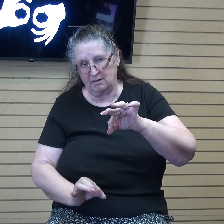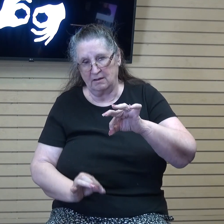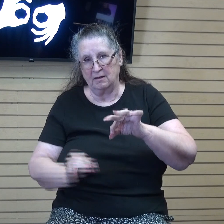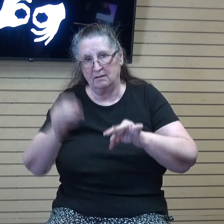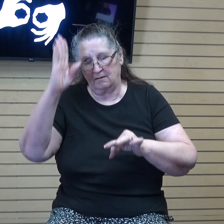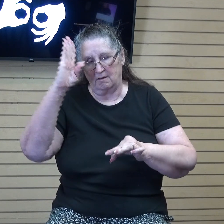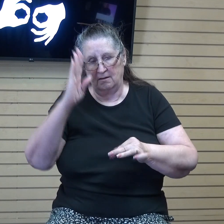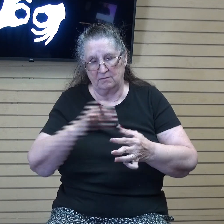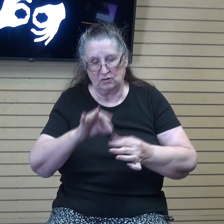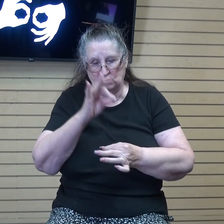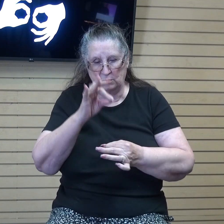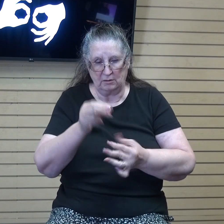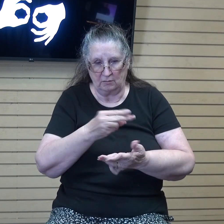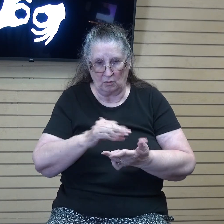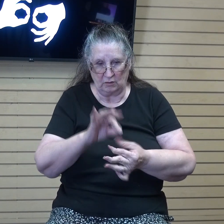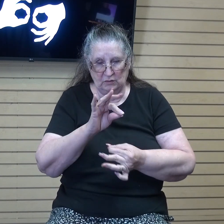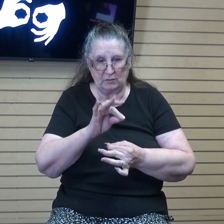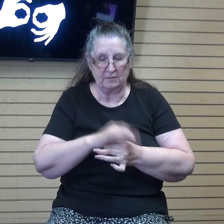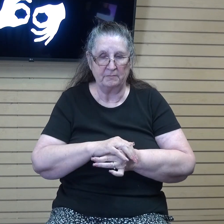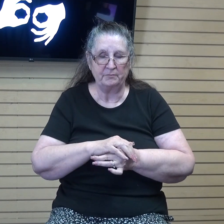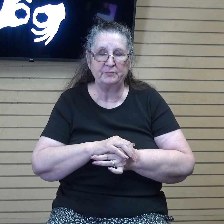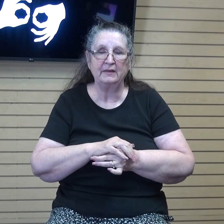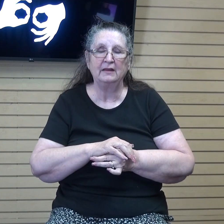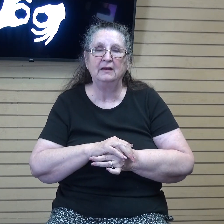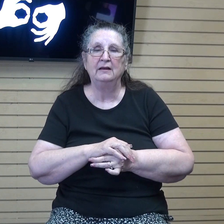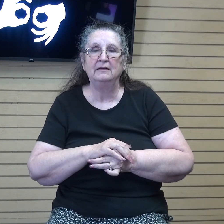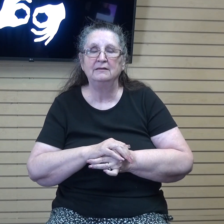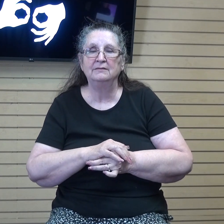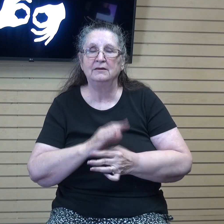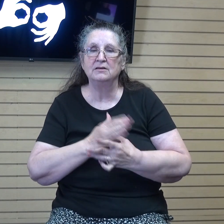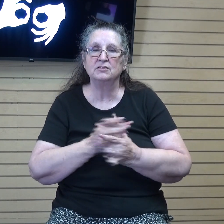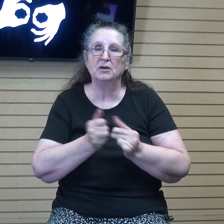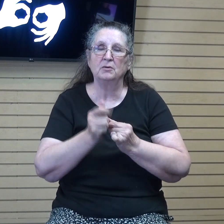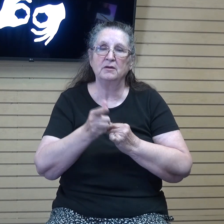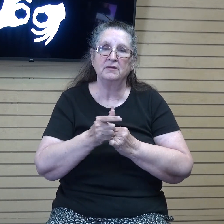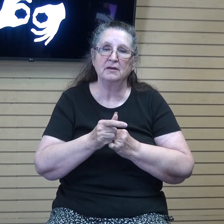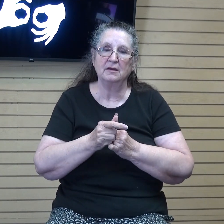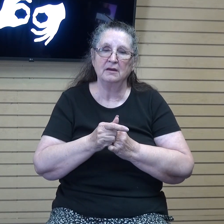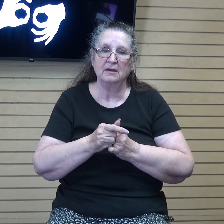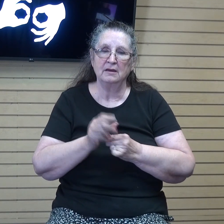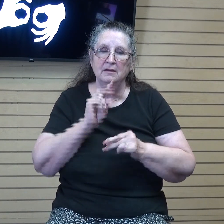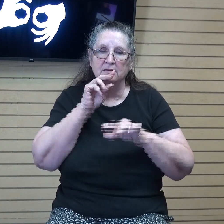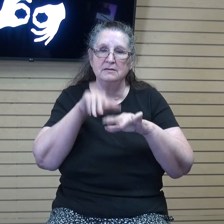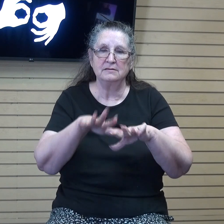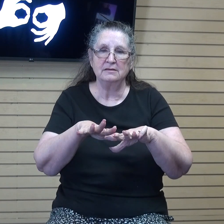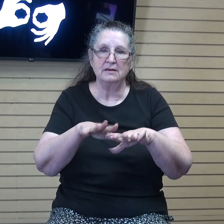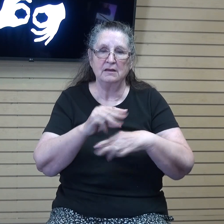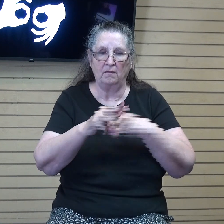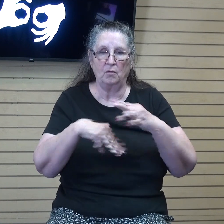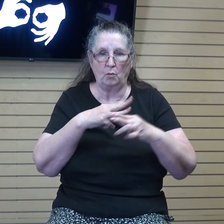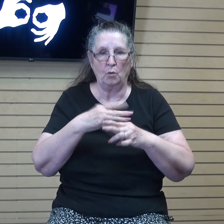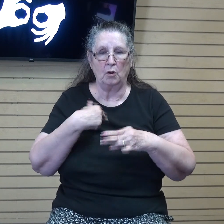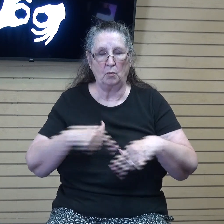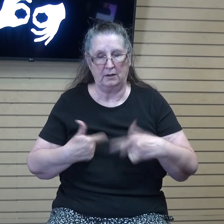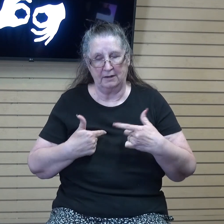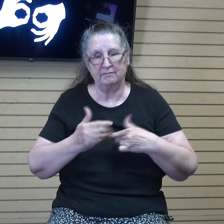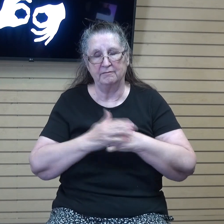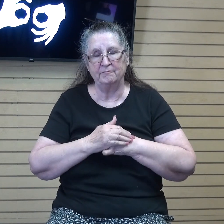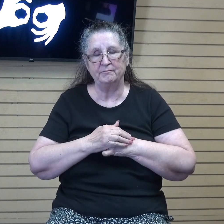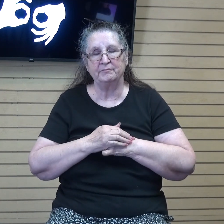Spirit. And just for the purpose of what I want to share with you, the seabed can be the world that we live in. So a ship